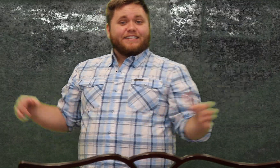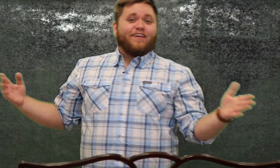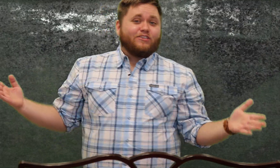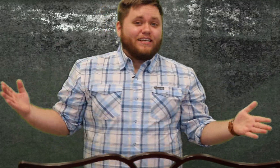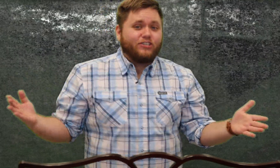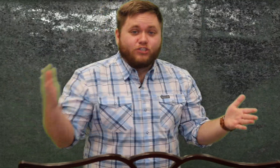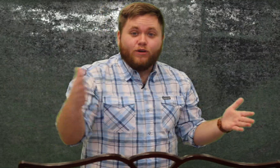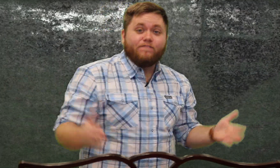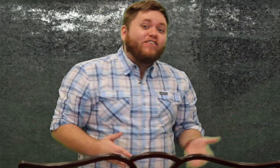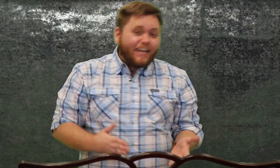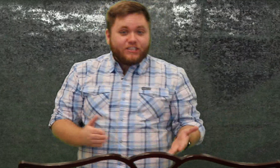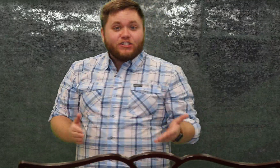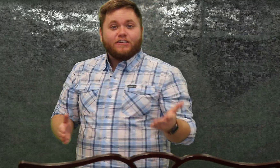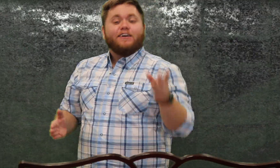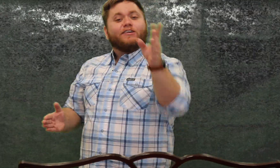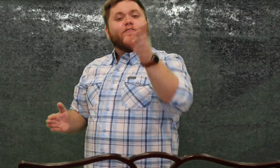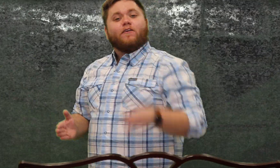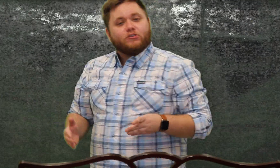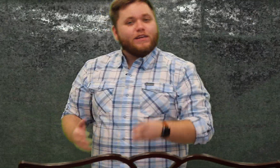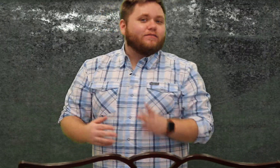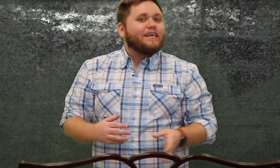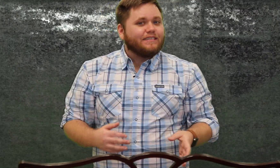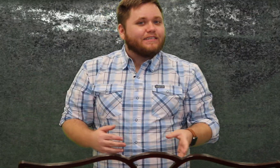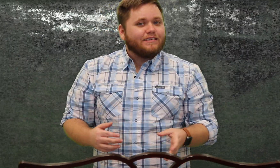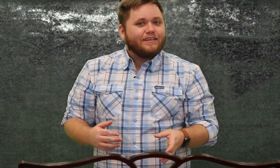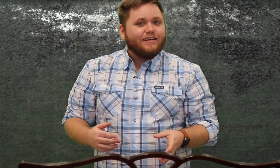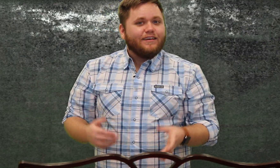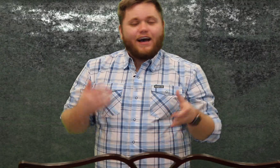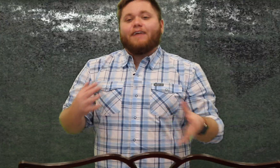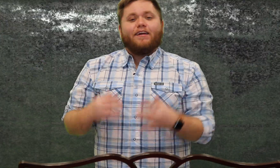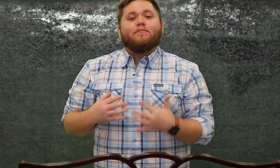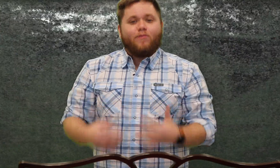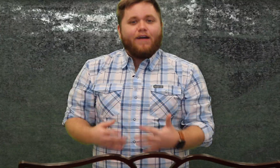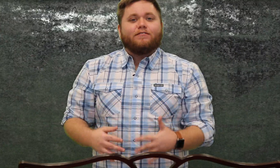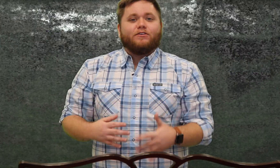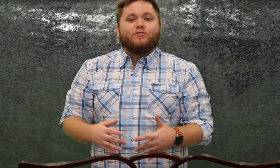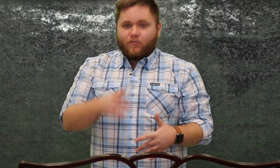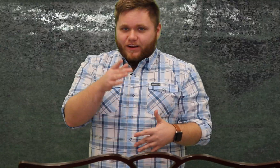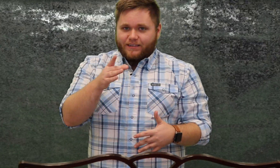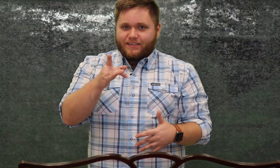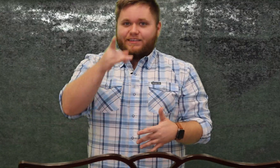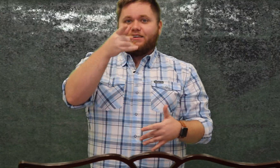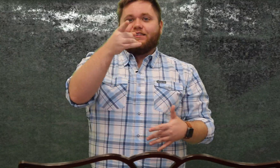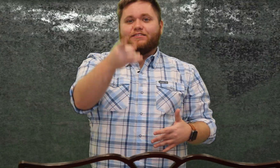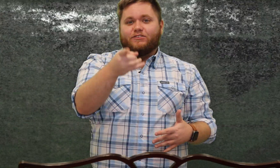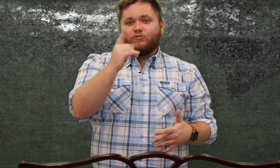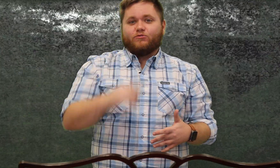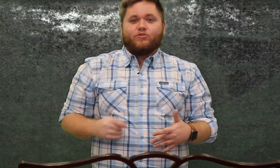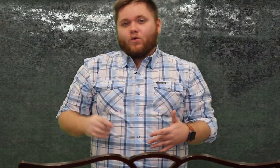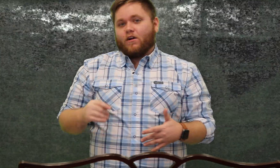congratulations you have finished your first week of lessons i'm very proud of you don't forget to do your